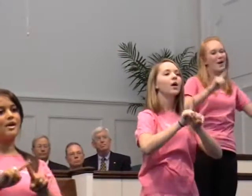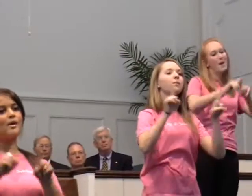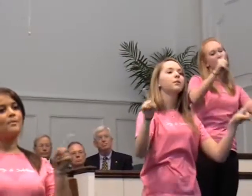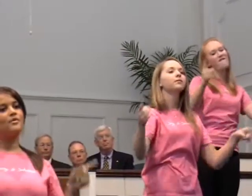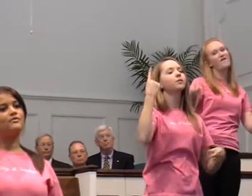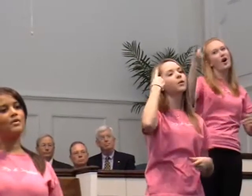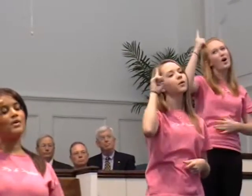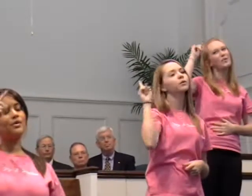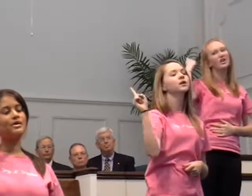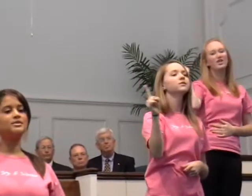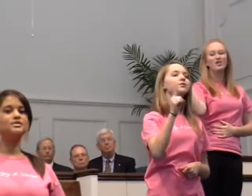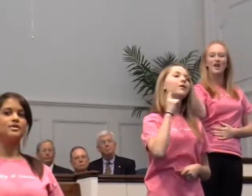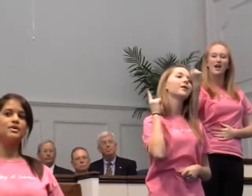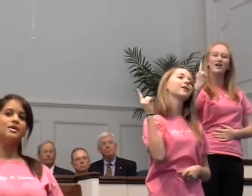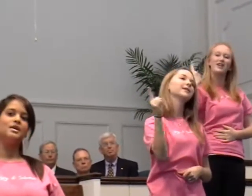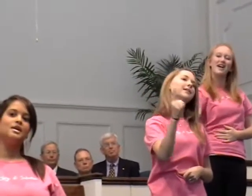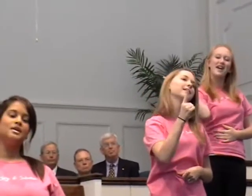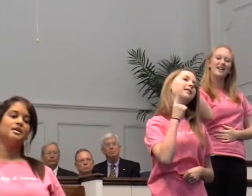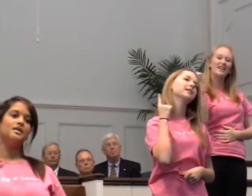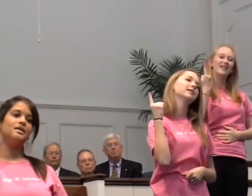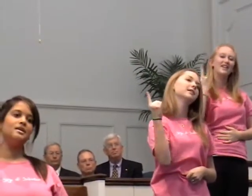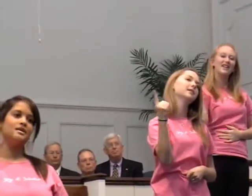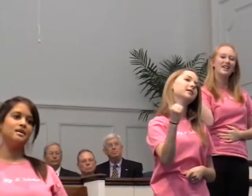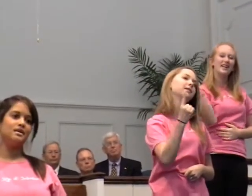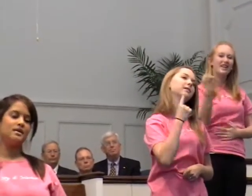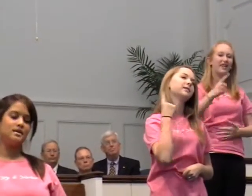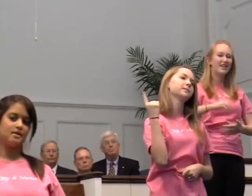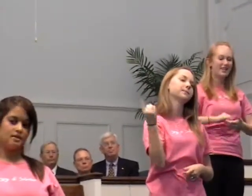and now, but for eternity